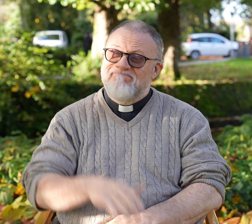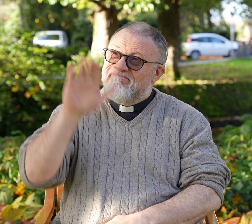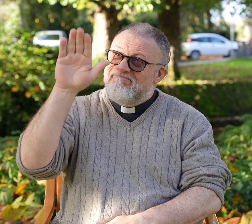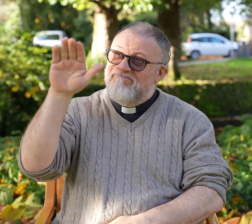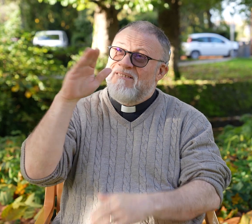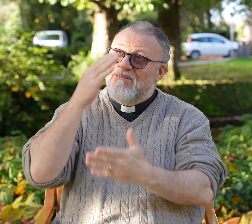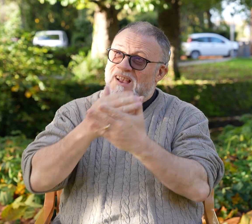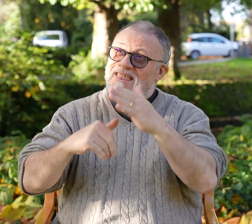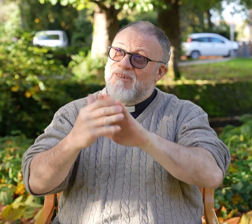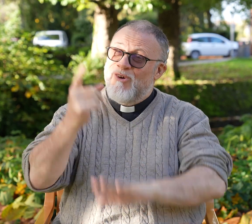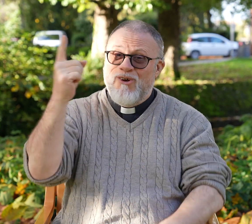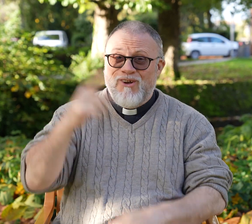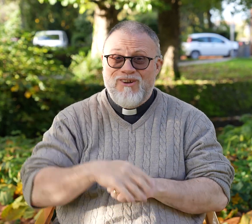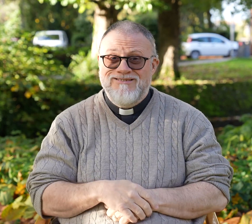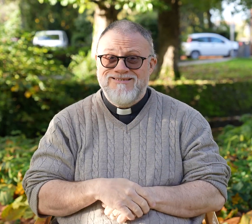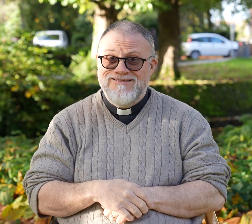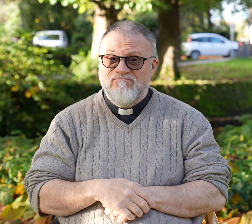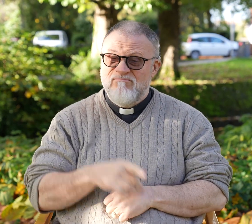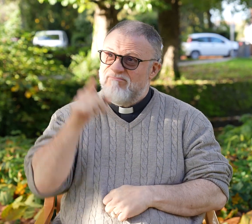Faithful God, your world can feel scary.